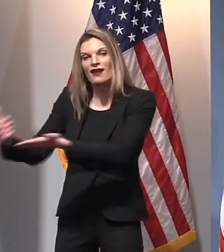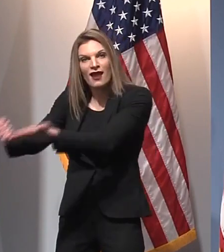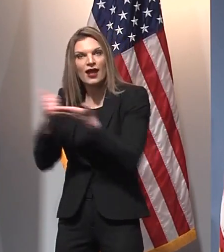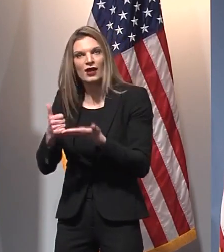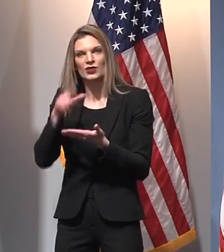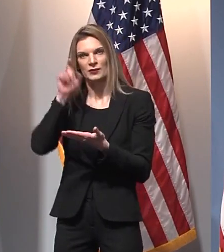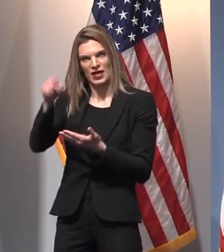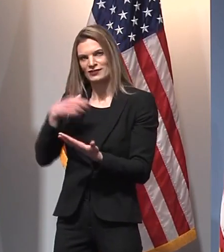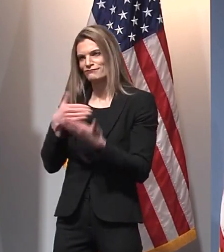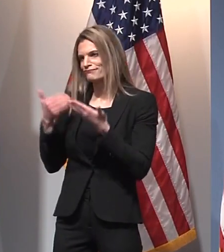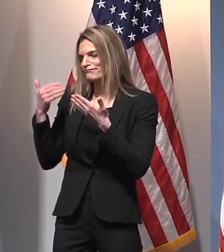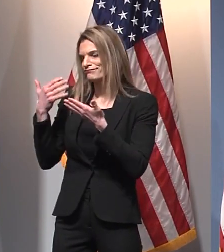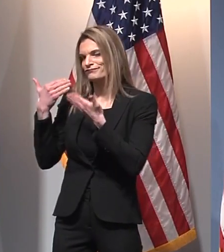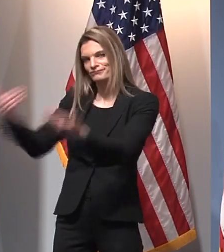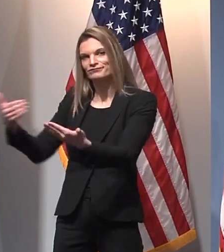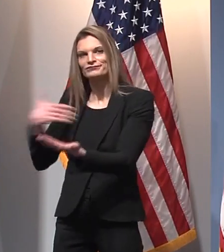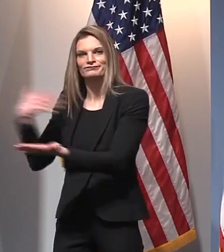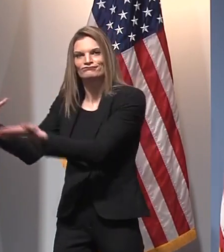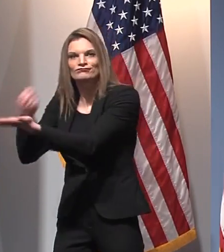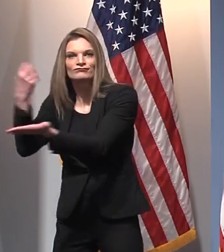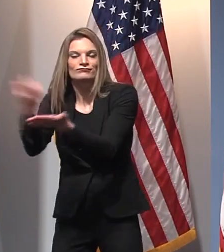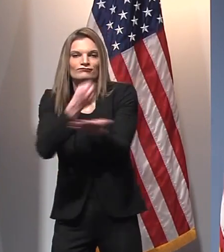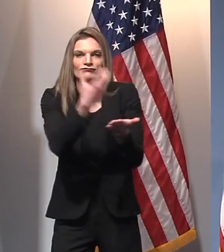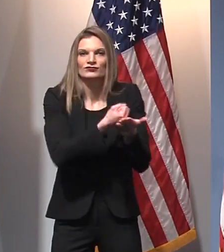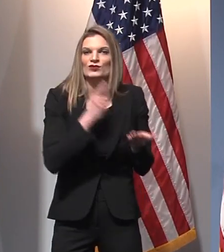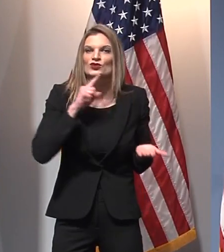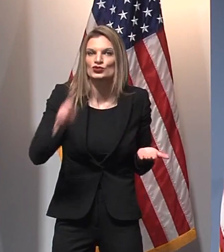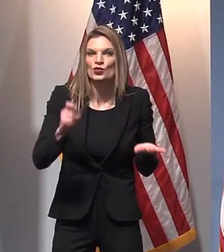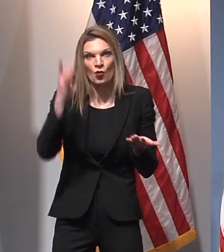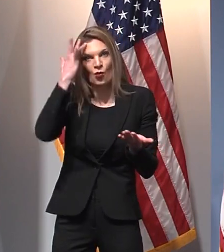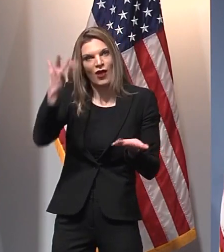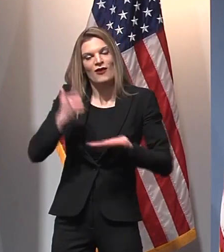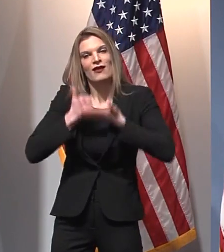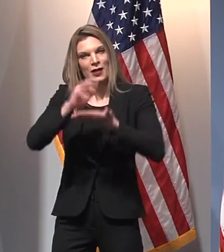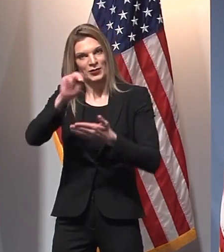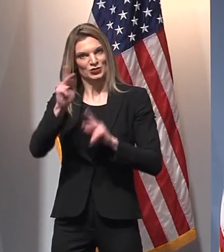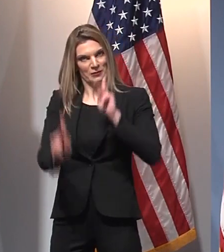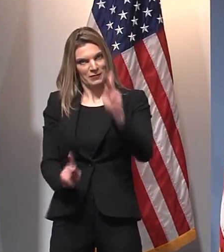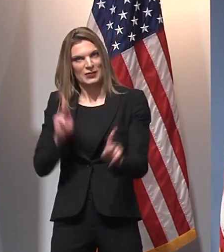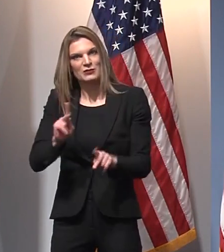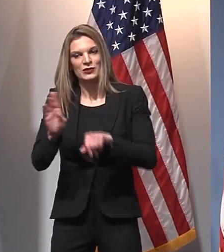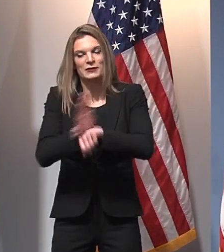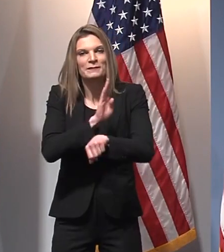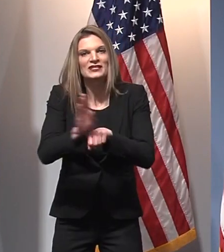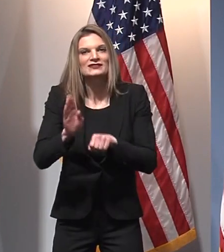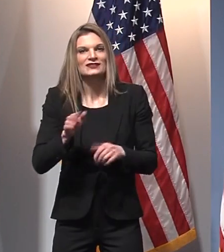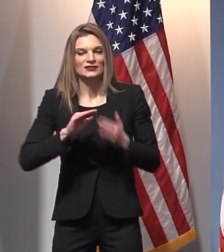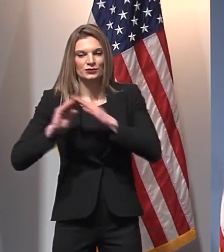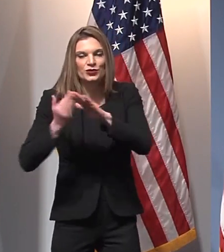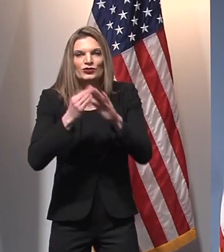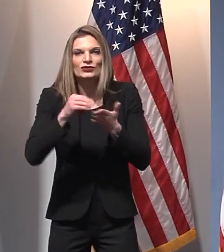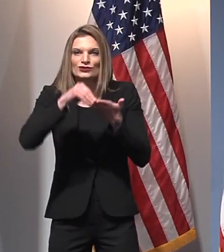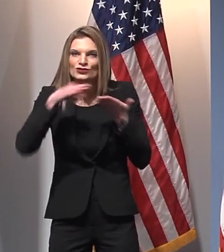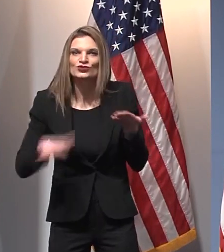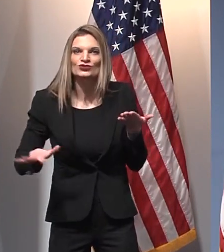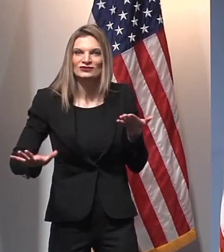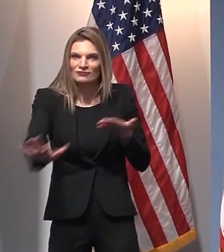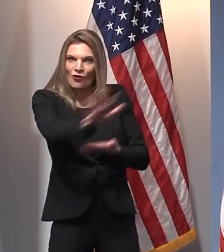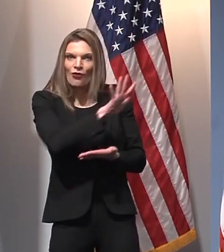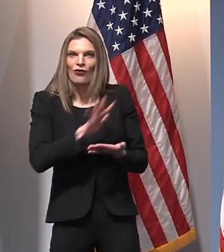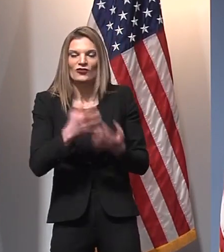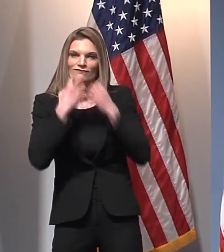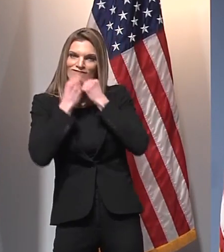federal dollar available to support Michigan's communities, Michigan's businesses, Michigan's students and